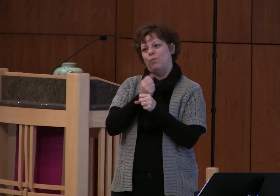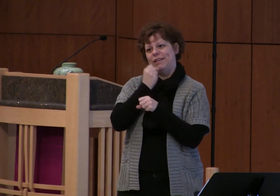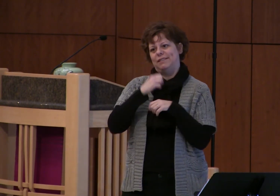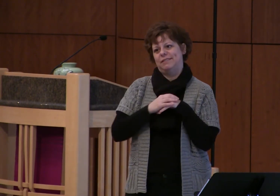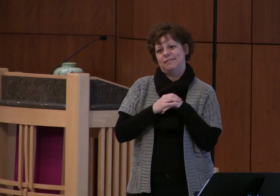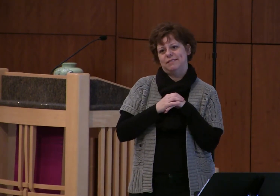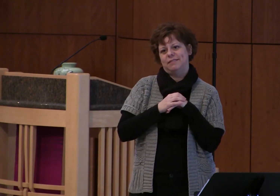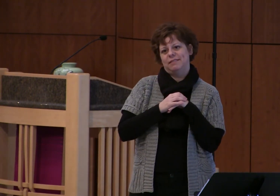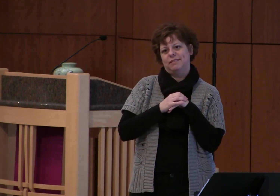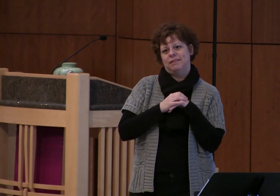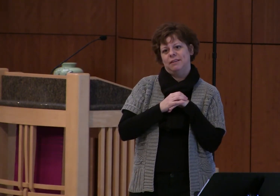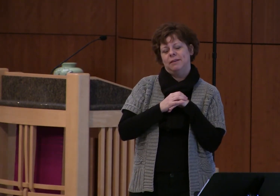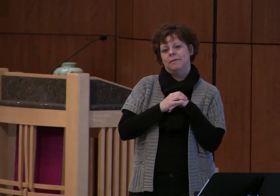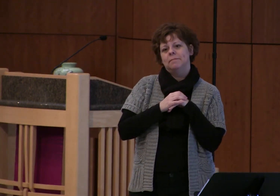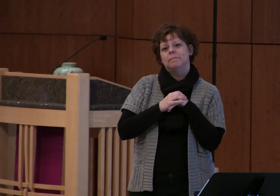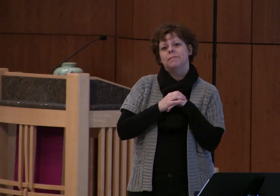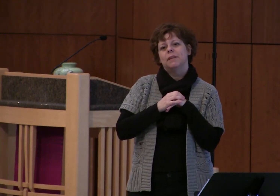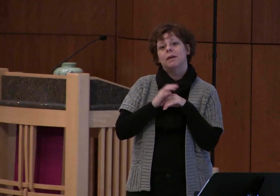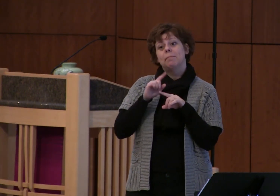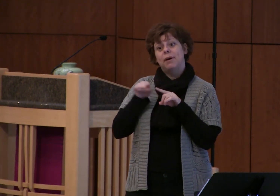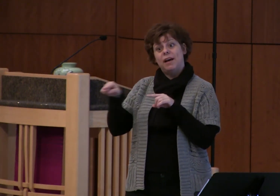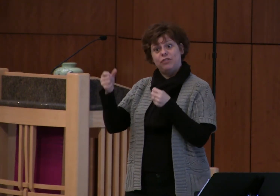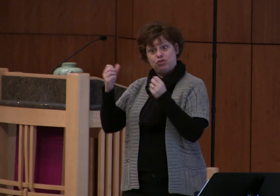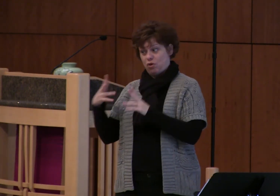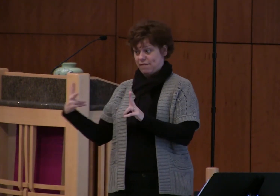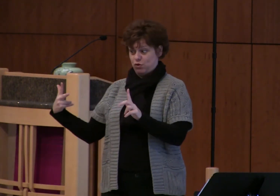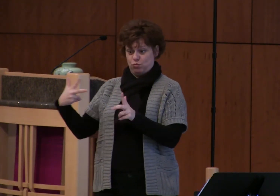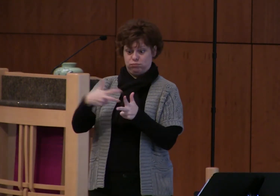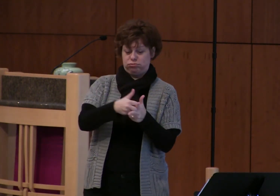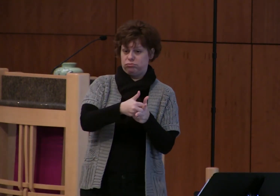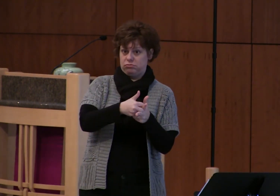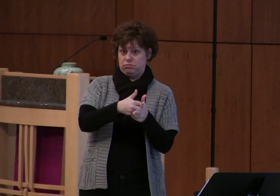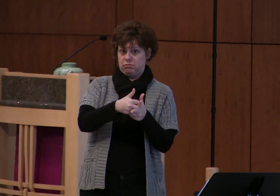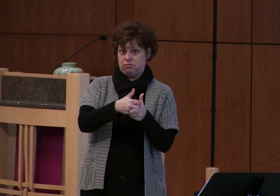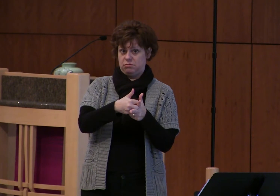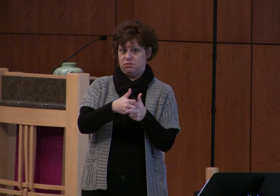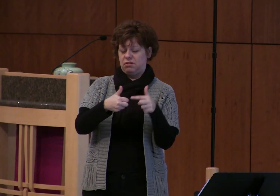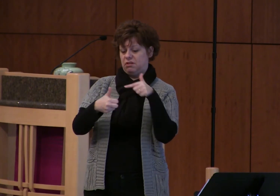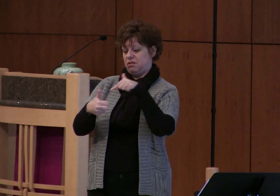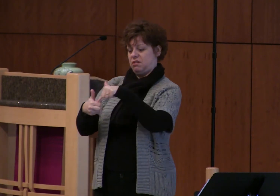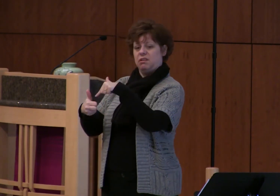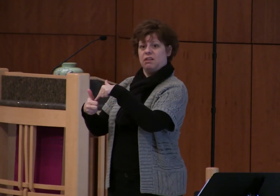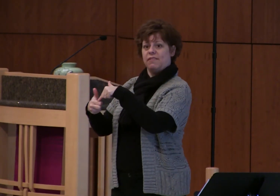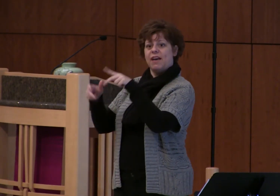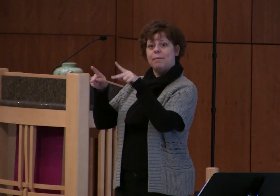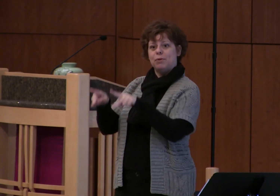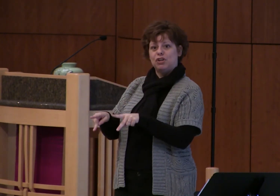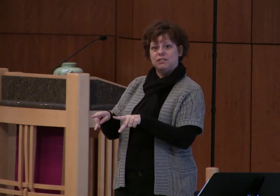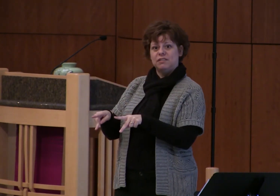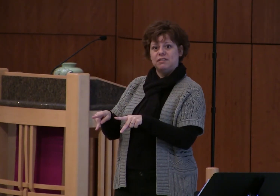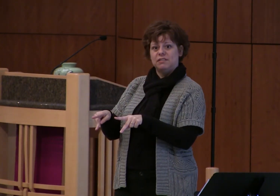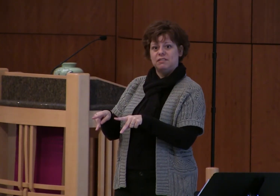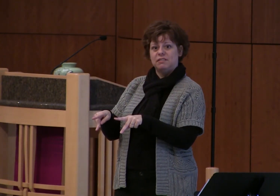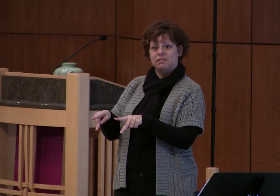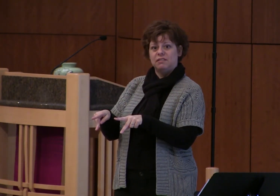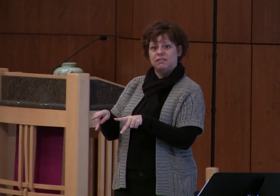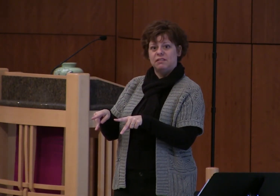because for the driver who hit Caitlin because that person also is within